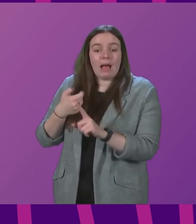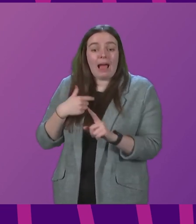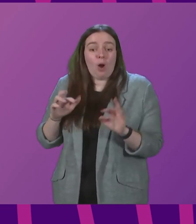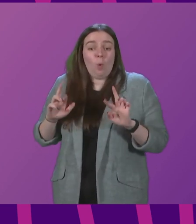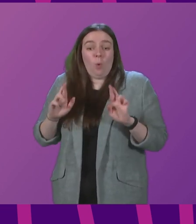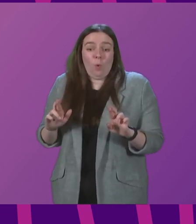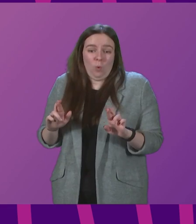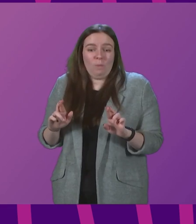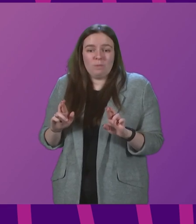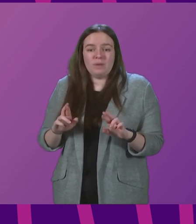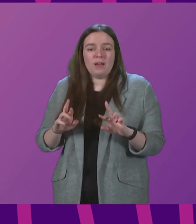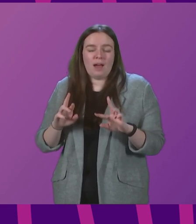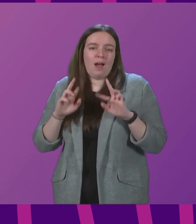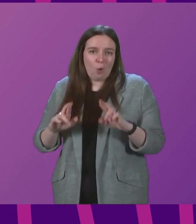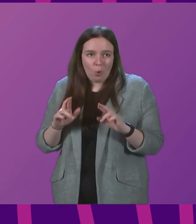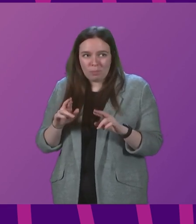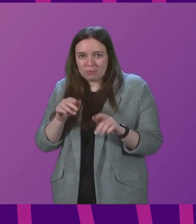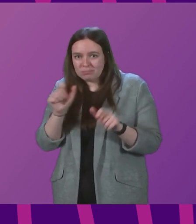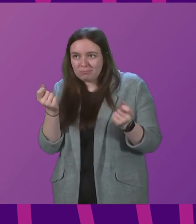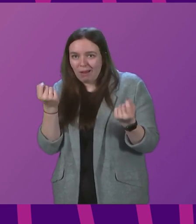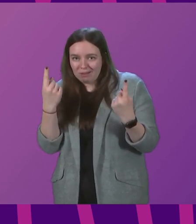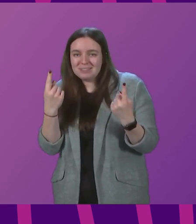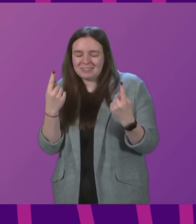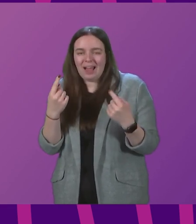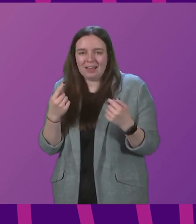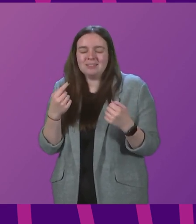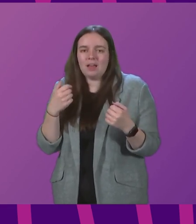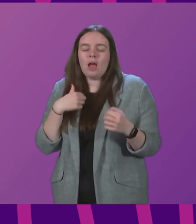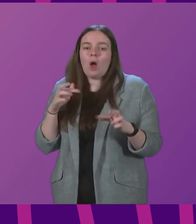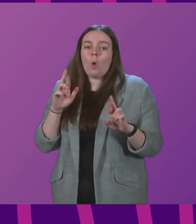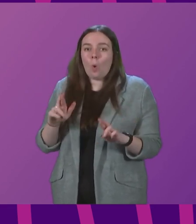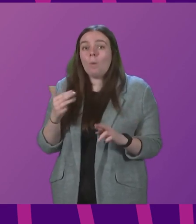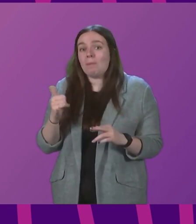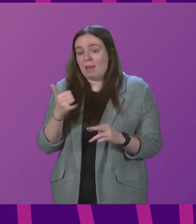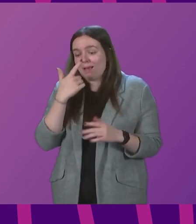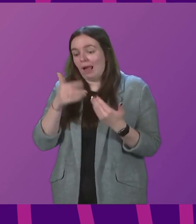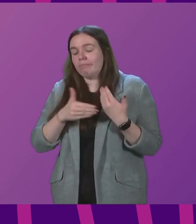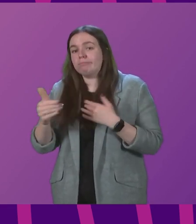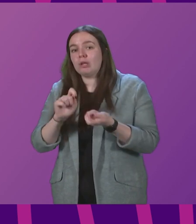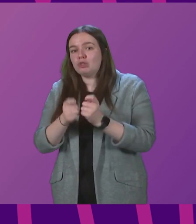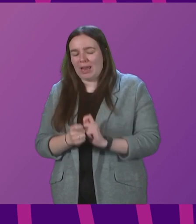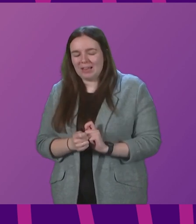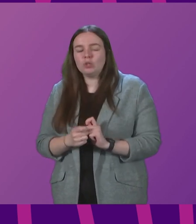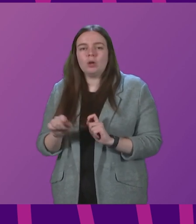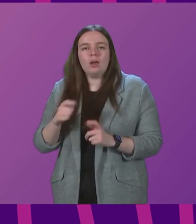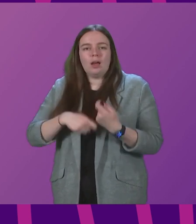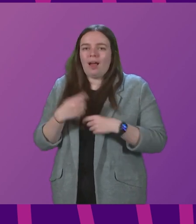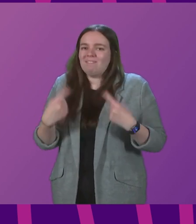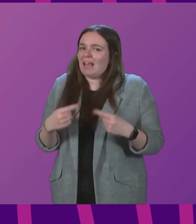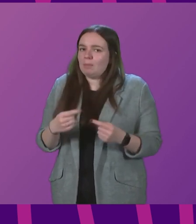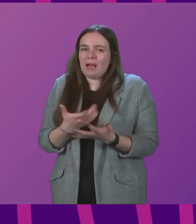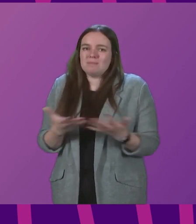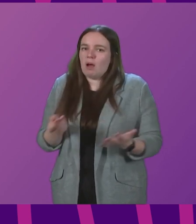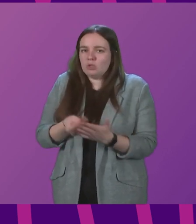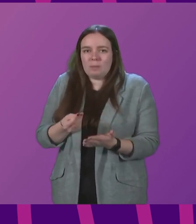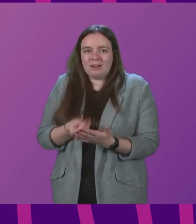getting some understanding of that, and I hope we might be able to see some changes. We are making available as much money as we